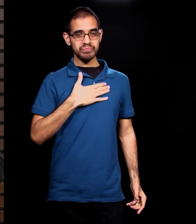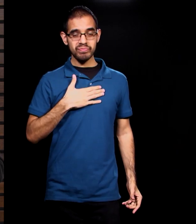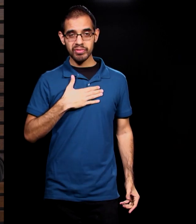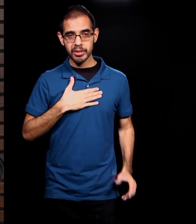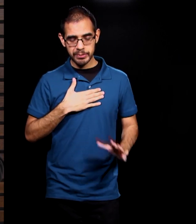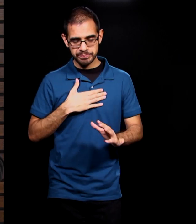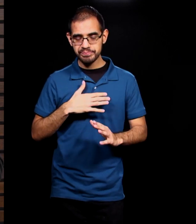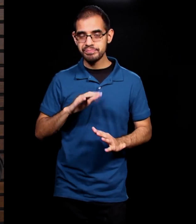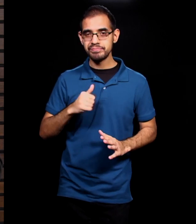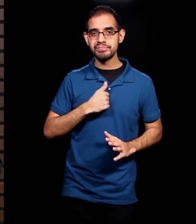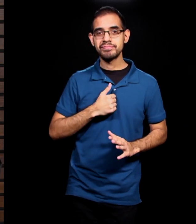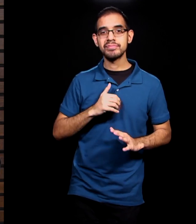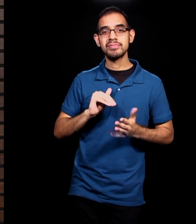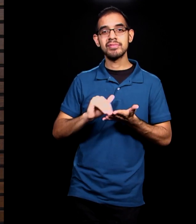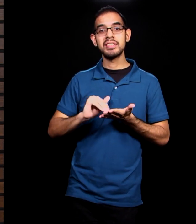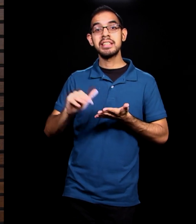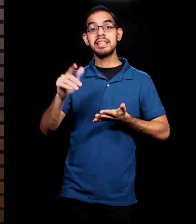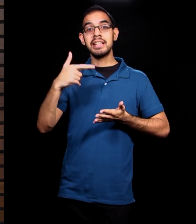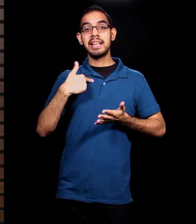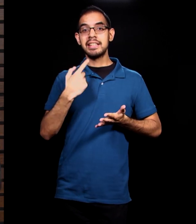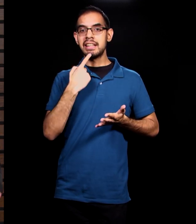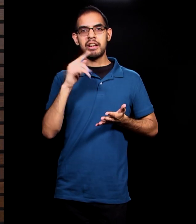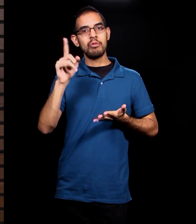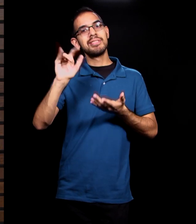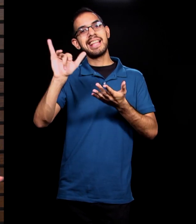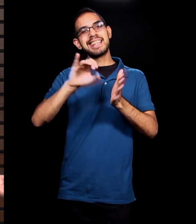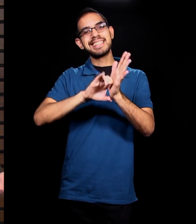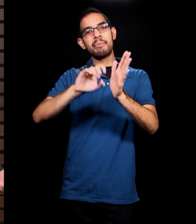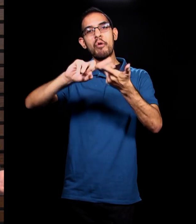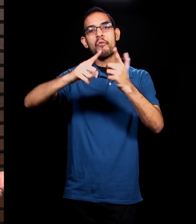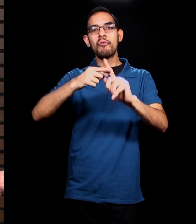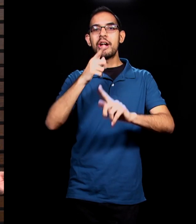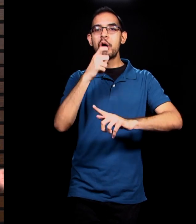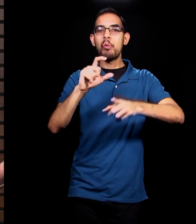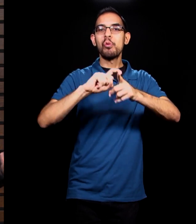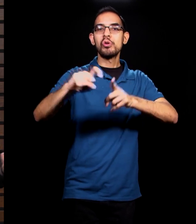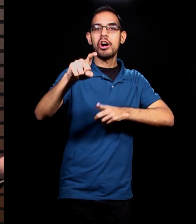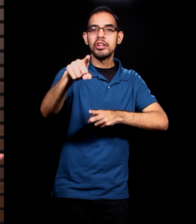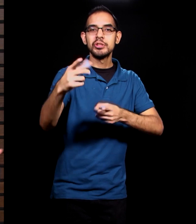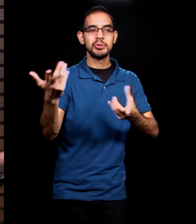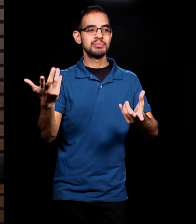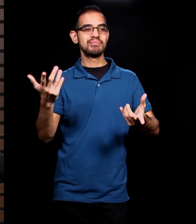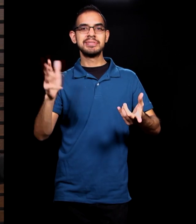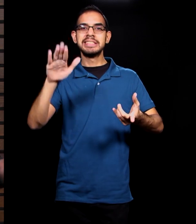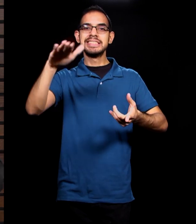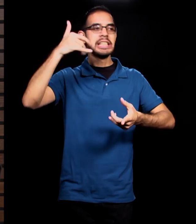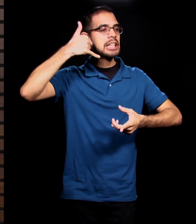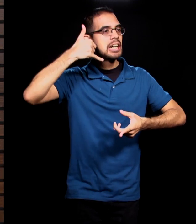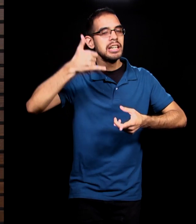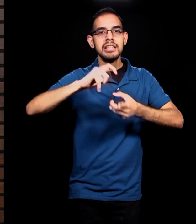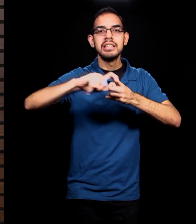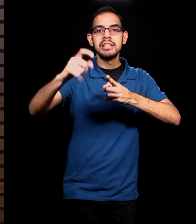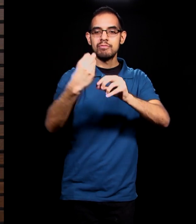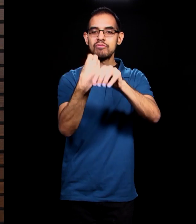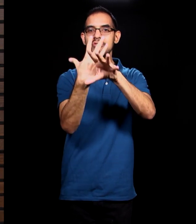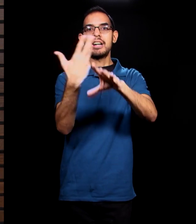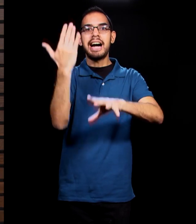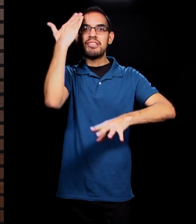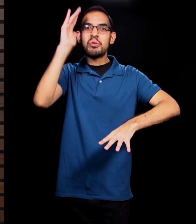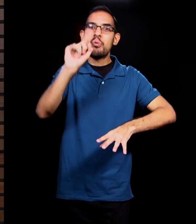Think back to the illustration of your friend who calls you trying to get to your house, but doesn't know where he or she, where they are. They say, I'm trying to find you,